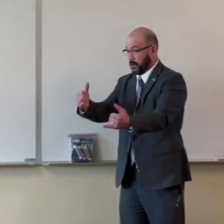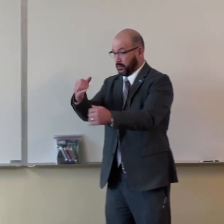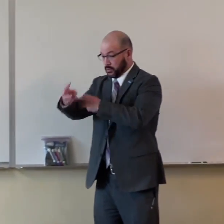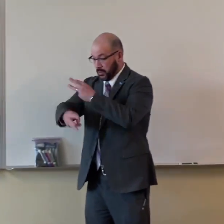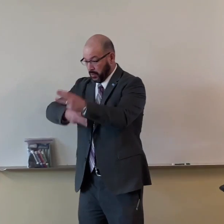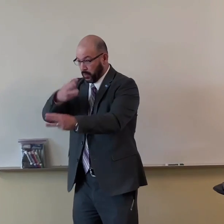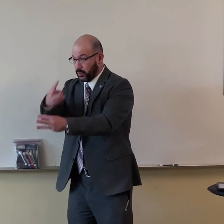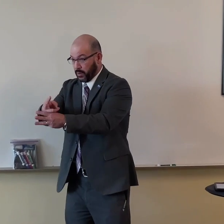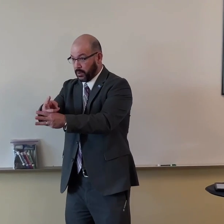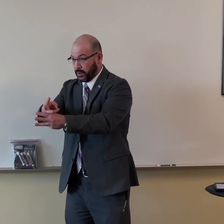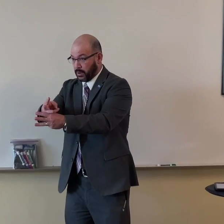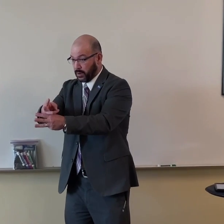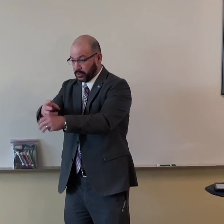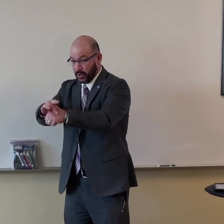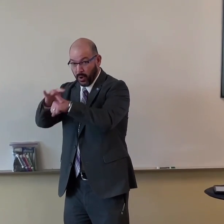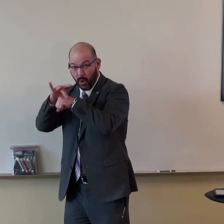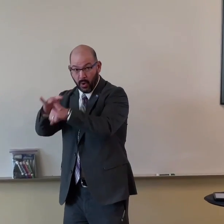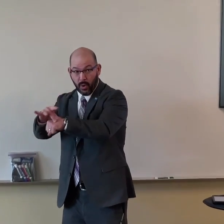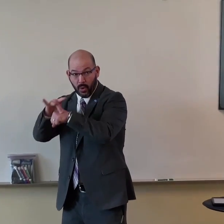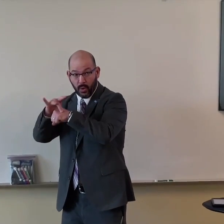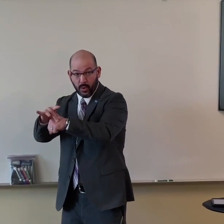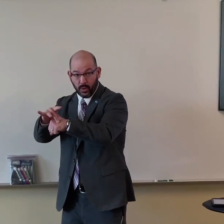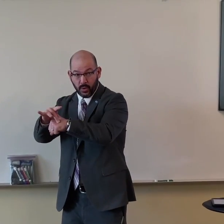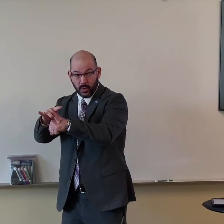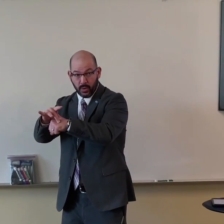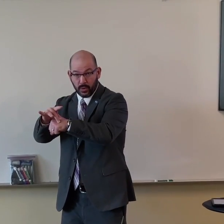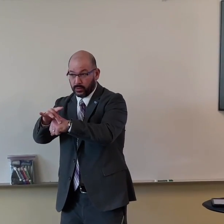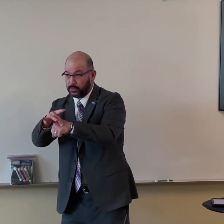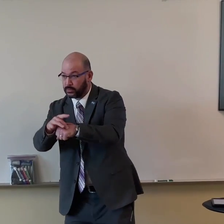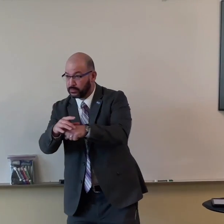today the world the people on the earth